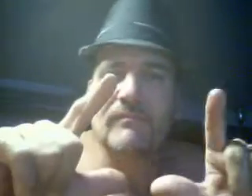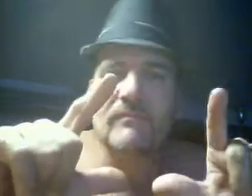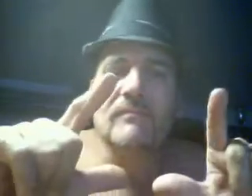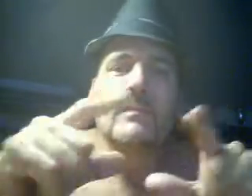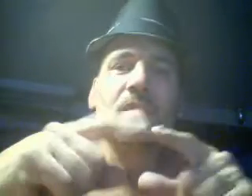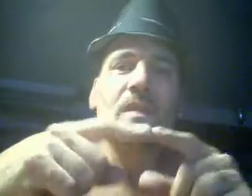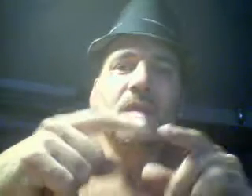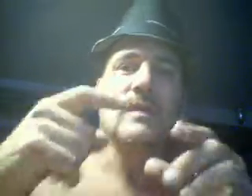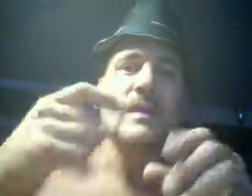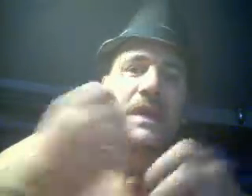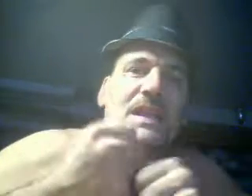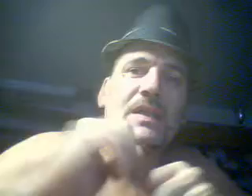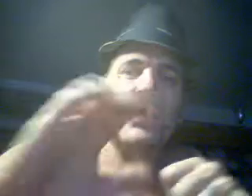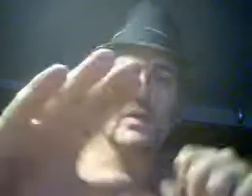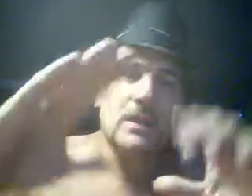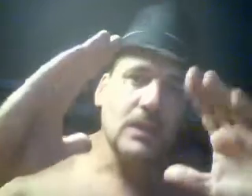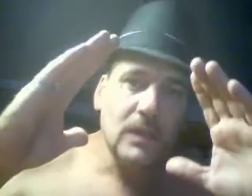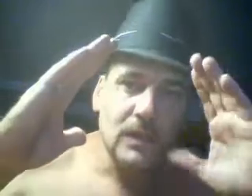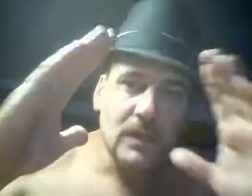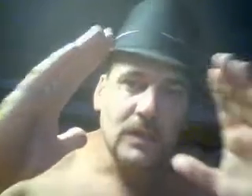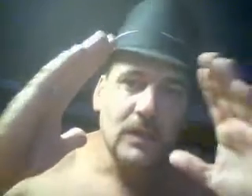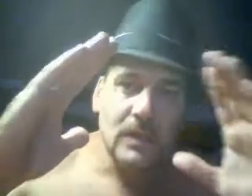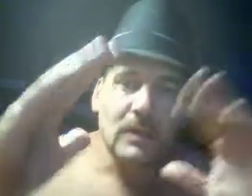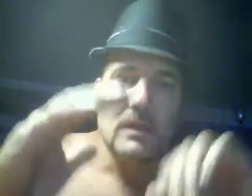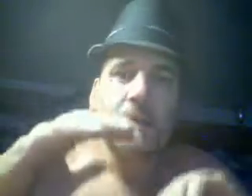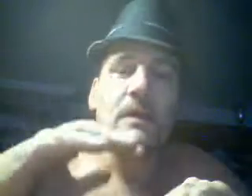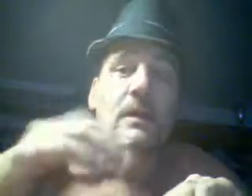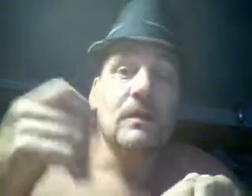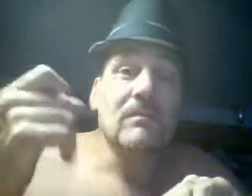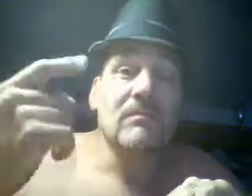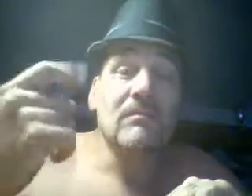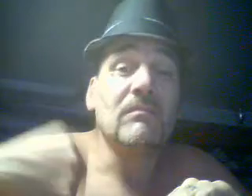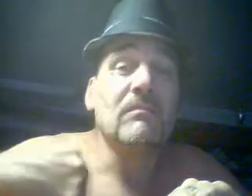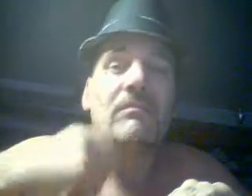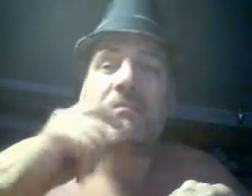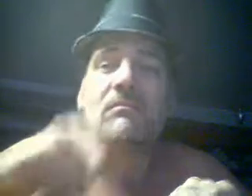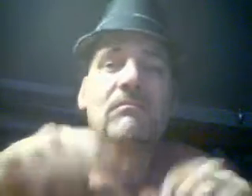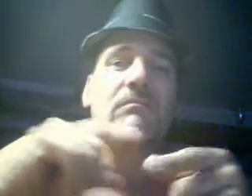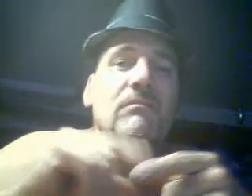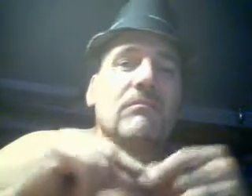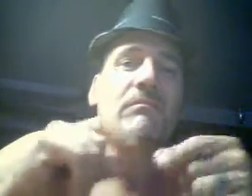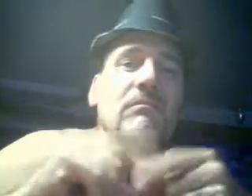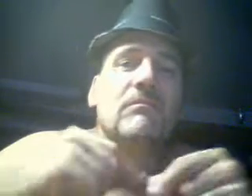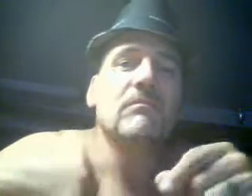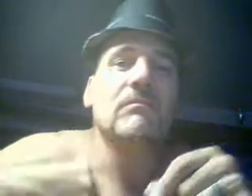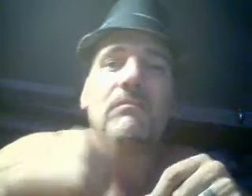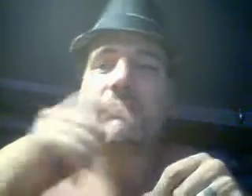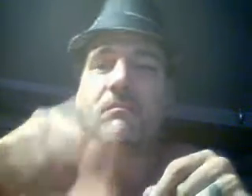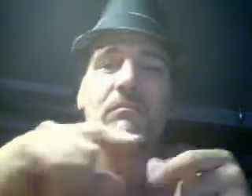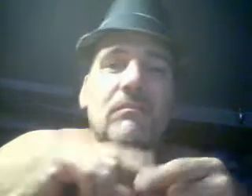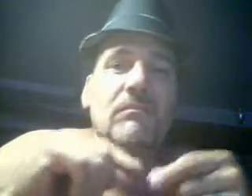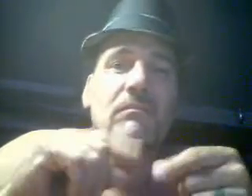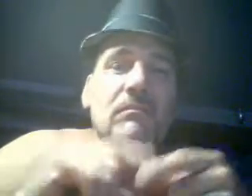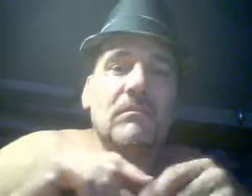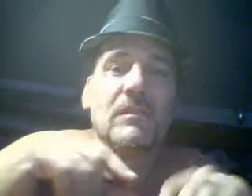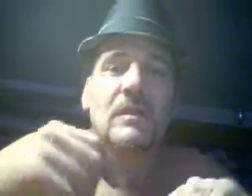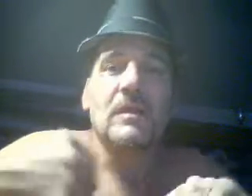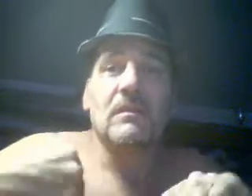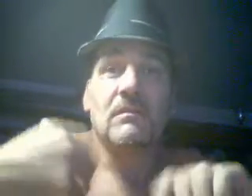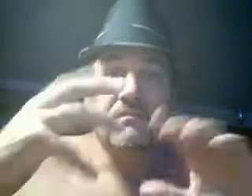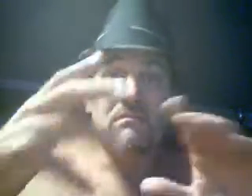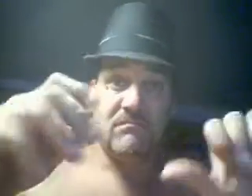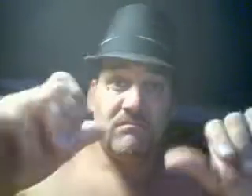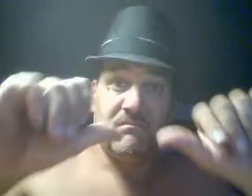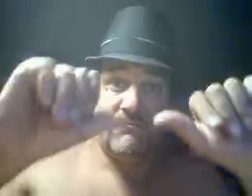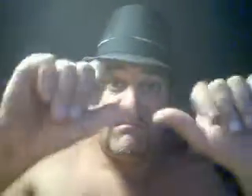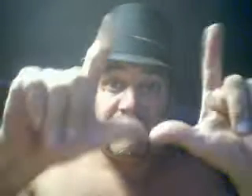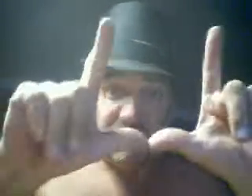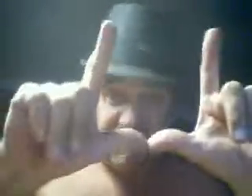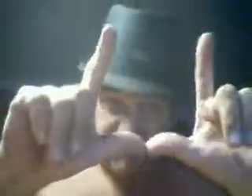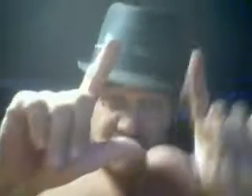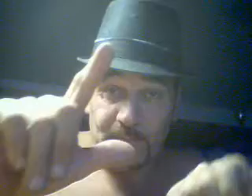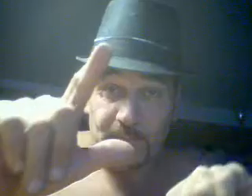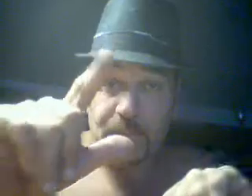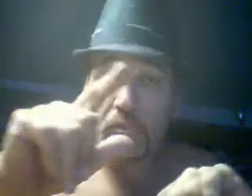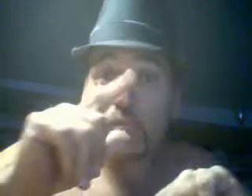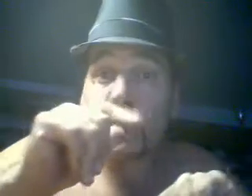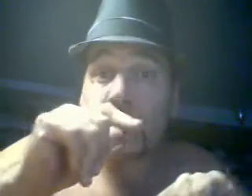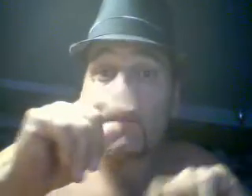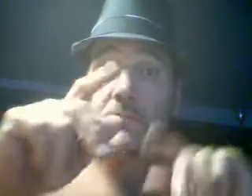love, out of love, mm, seein' lot of moments that didn't